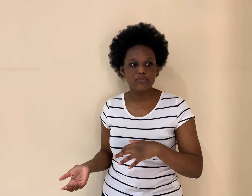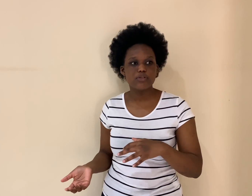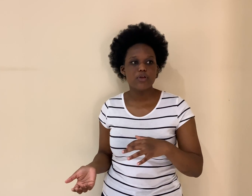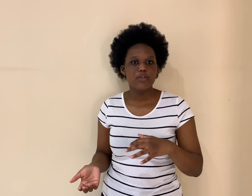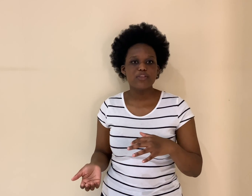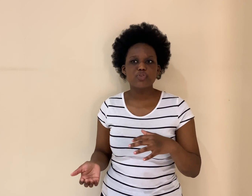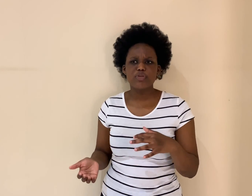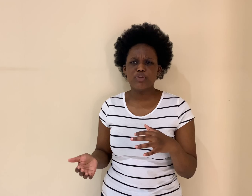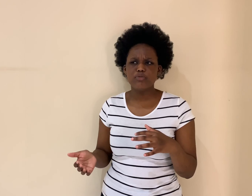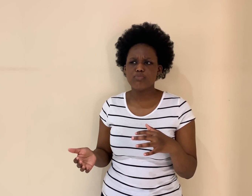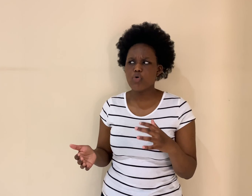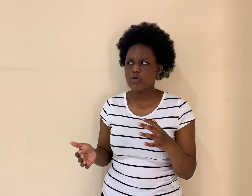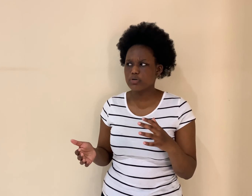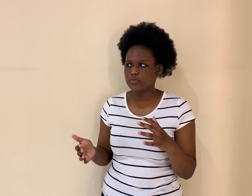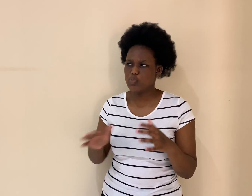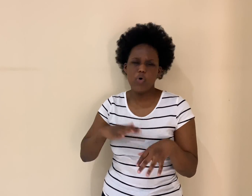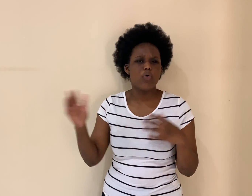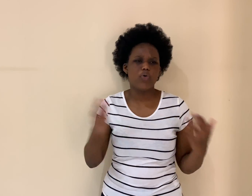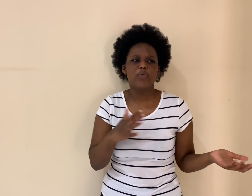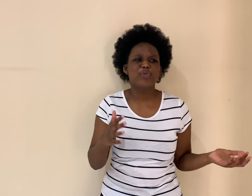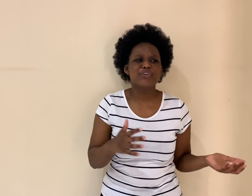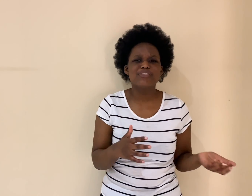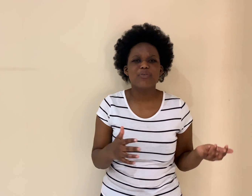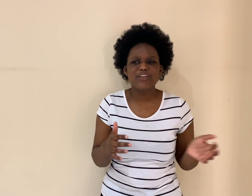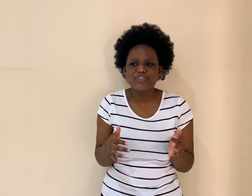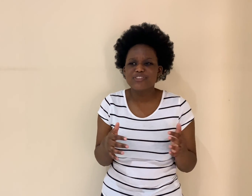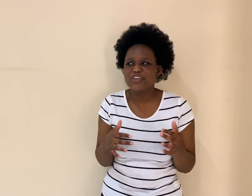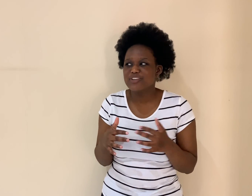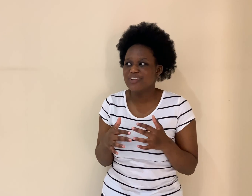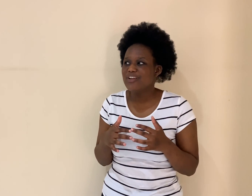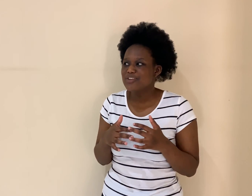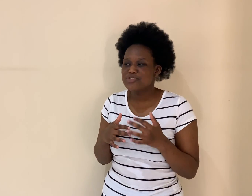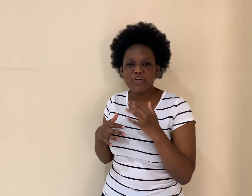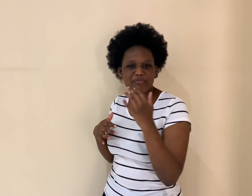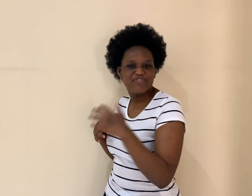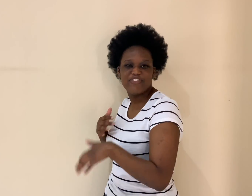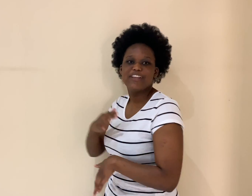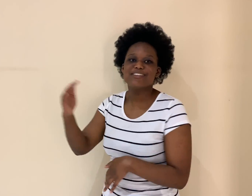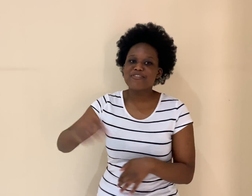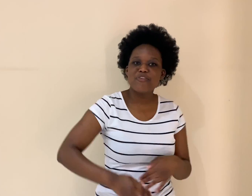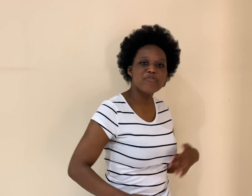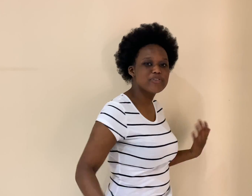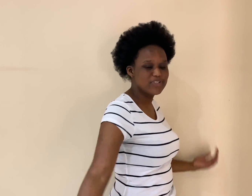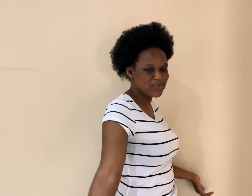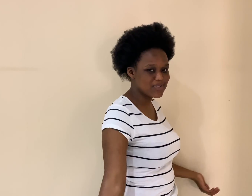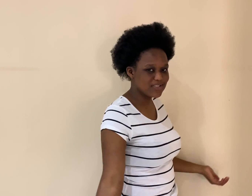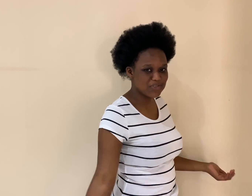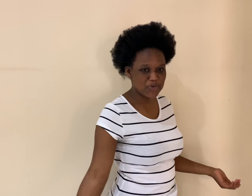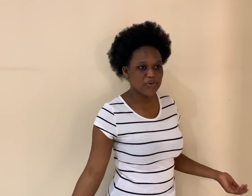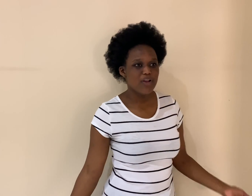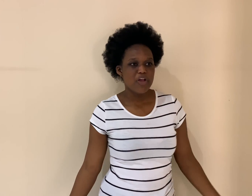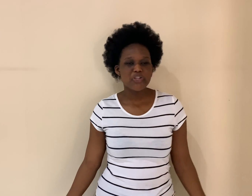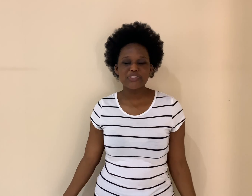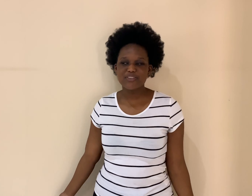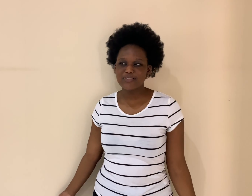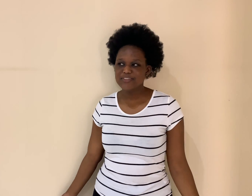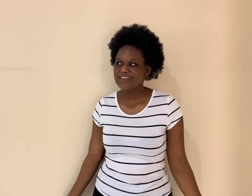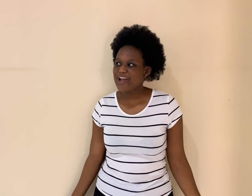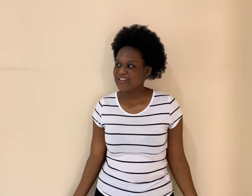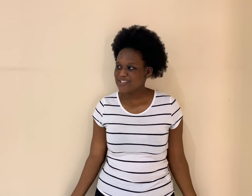there's going to be more war because now countries are going to start fighting over resources you know so i just